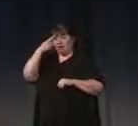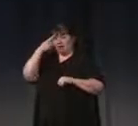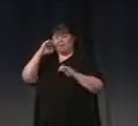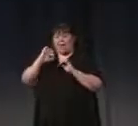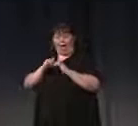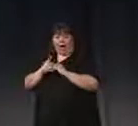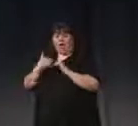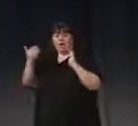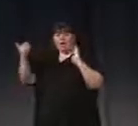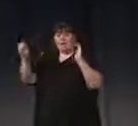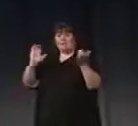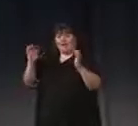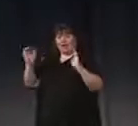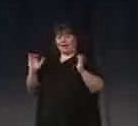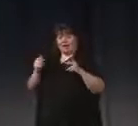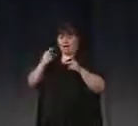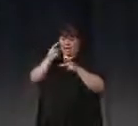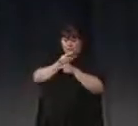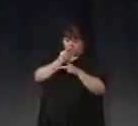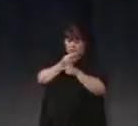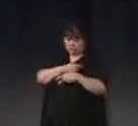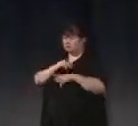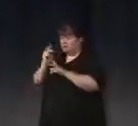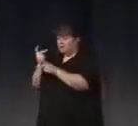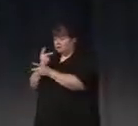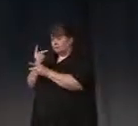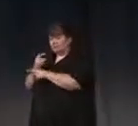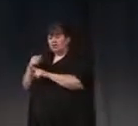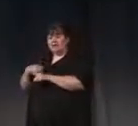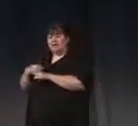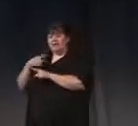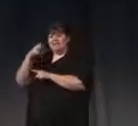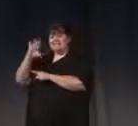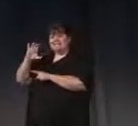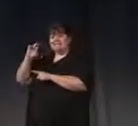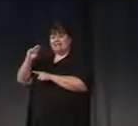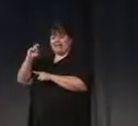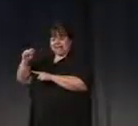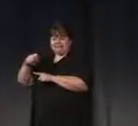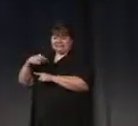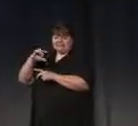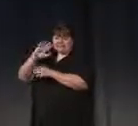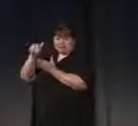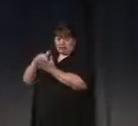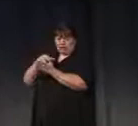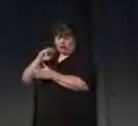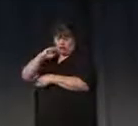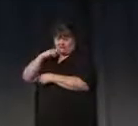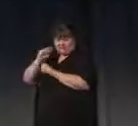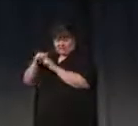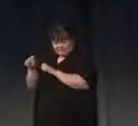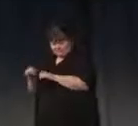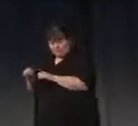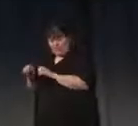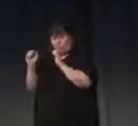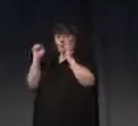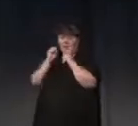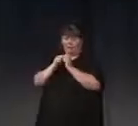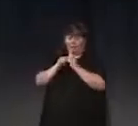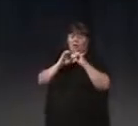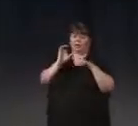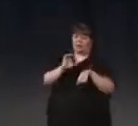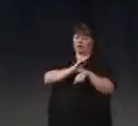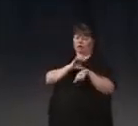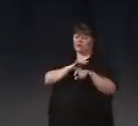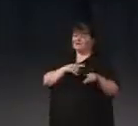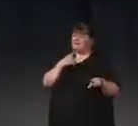comparing the computational abilities of the central nervous system and the modern computer. He described the computer as